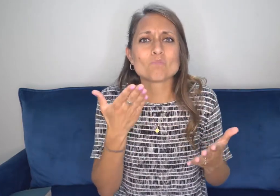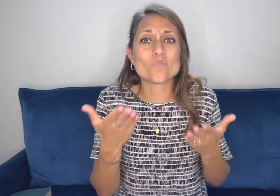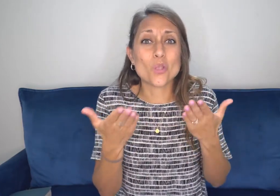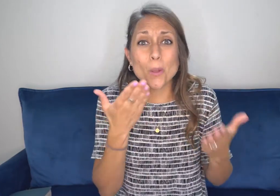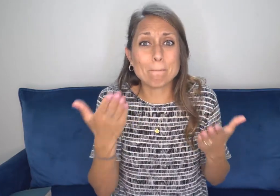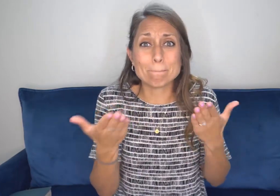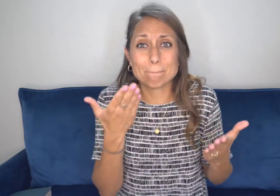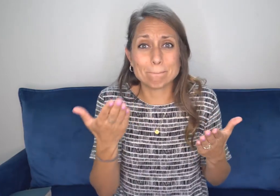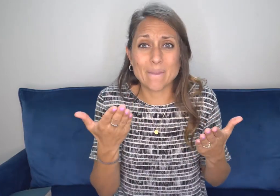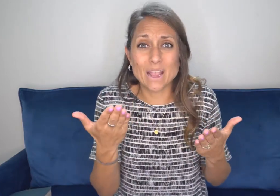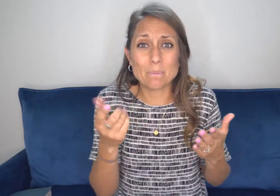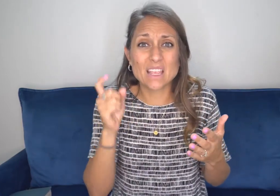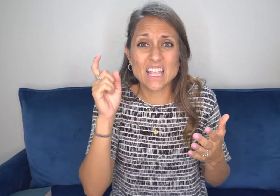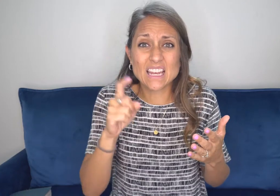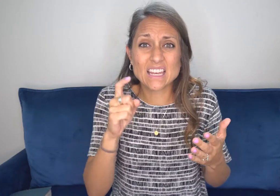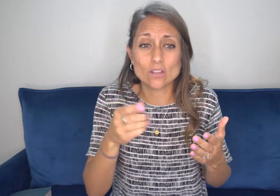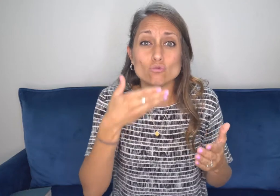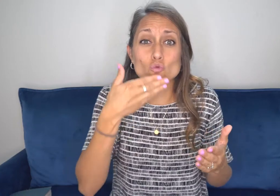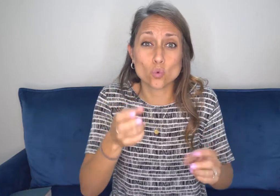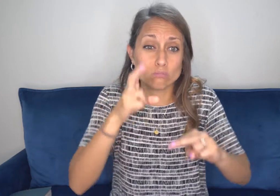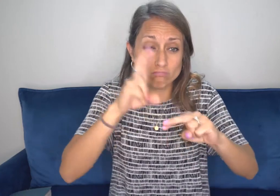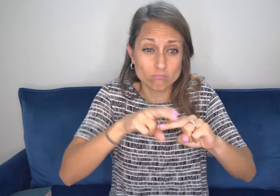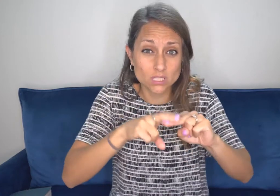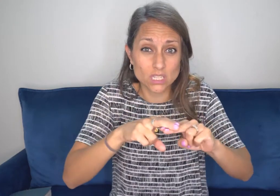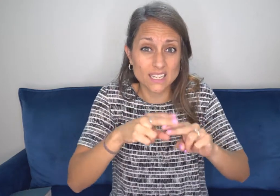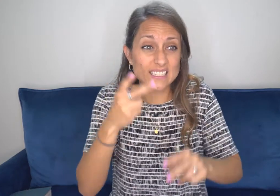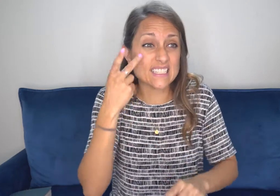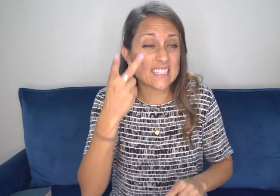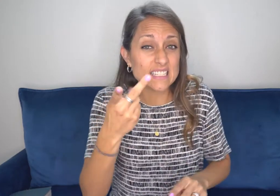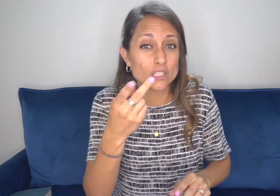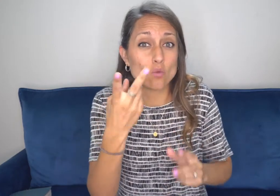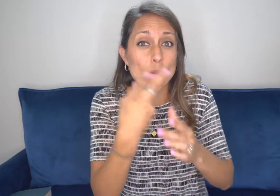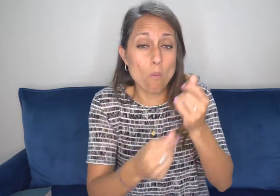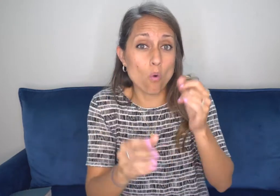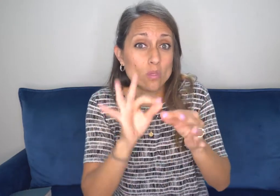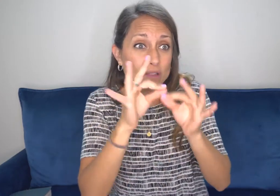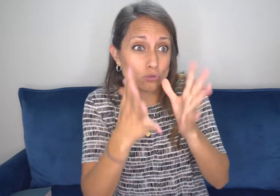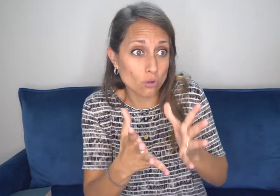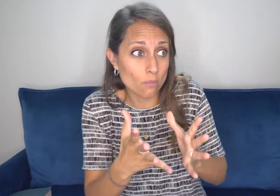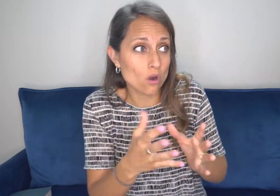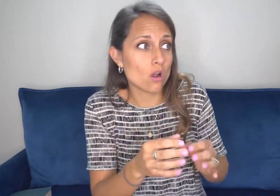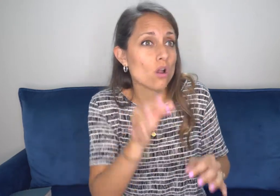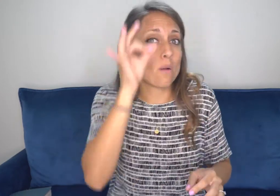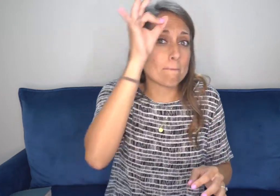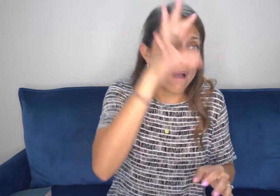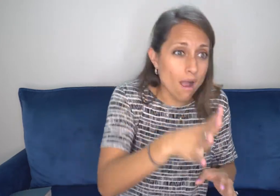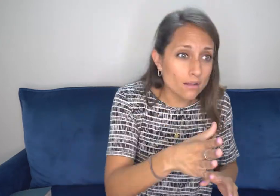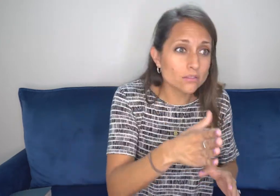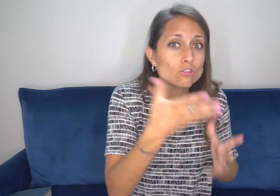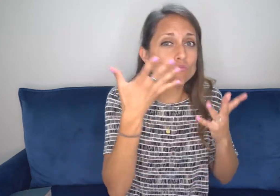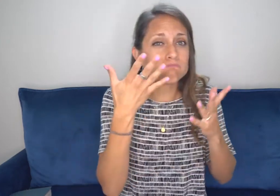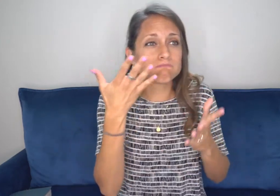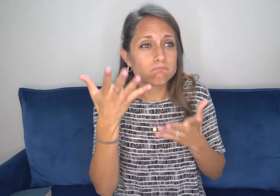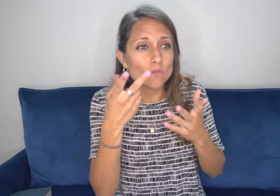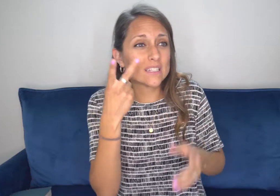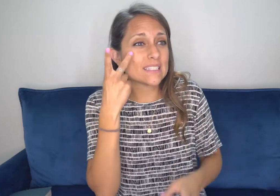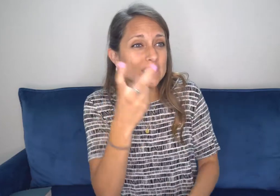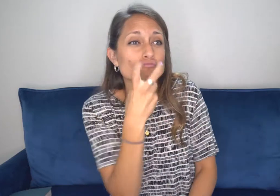Maybe they need other types of visual supports. Or maybe they need really good seating up front so they can see the